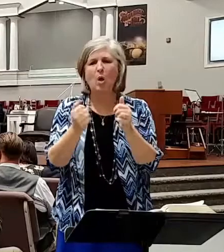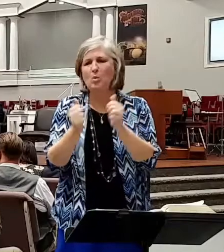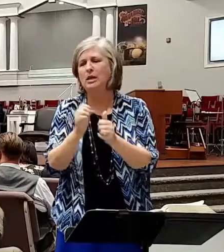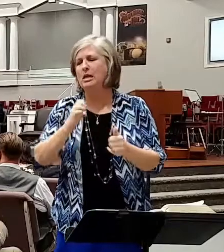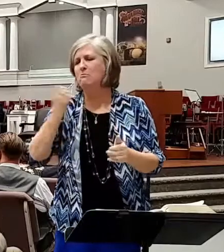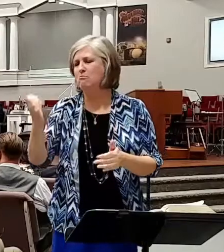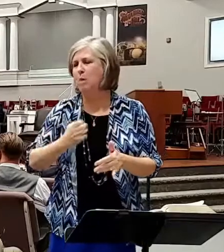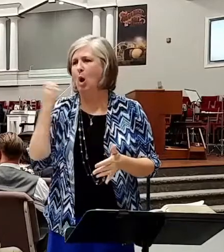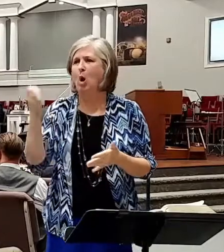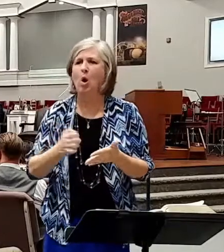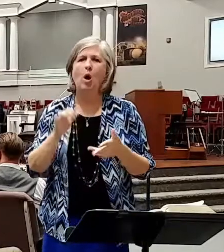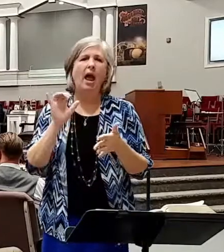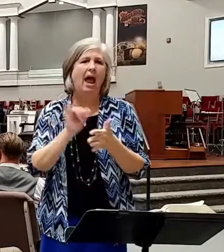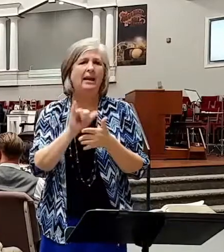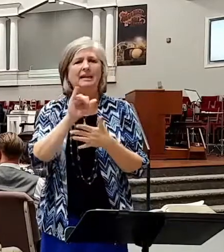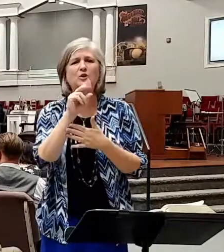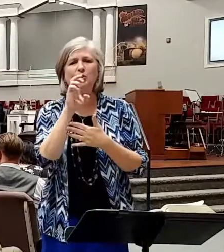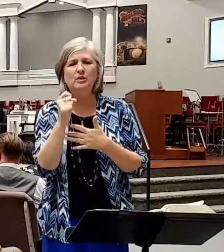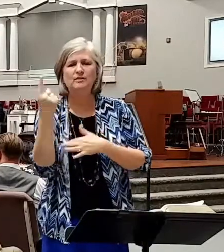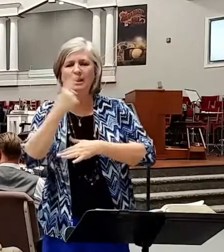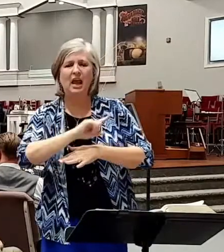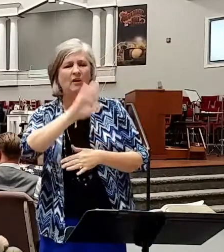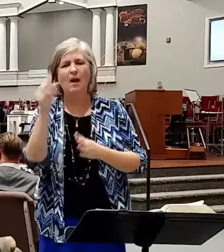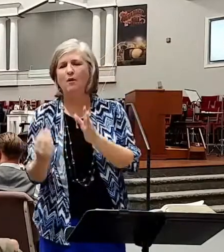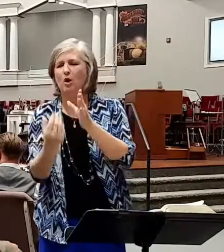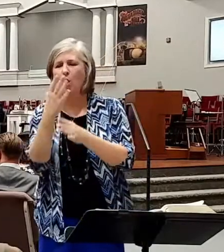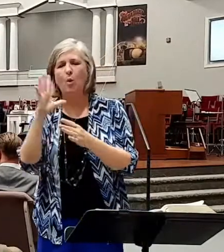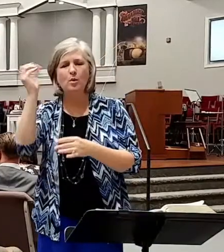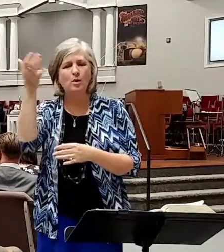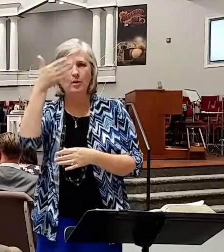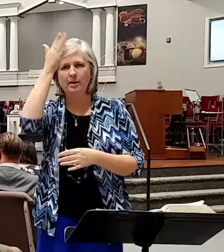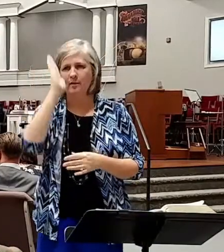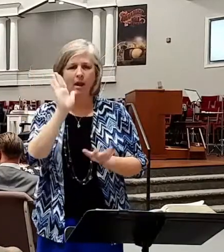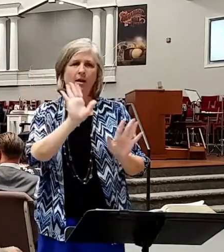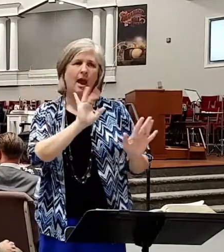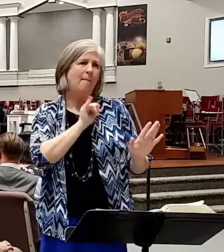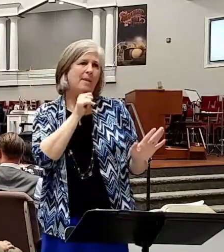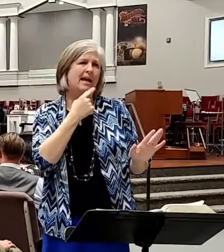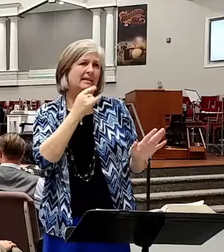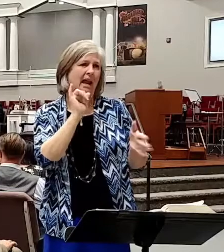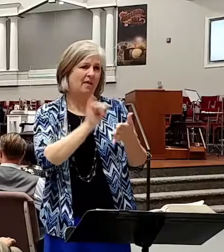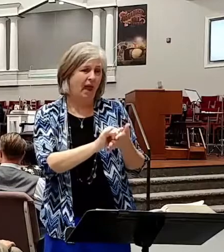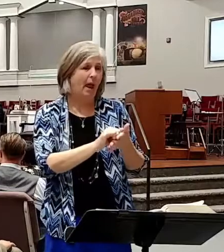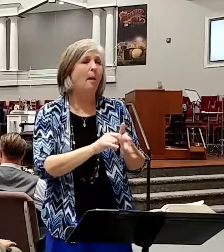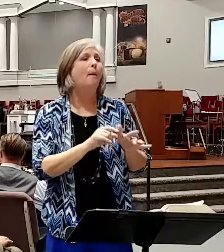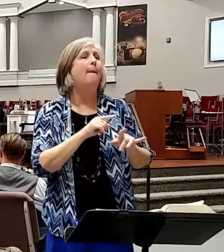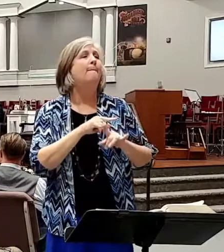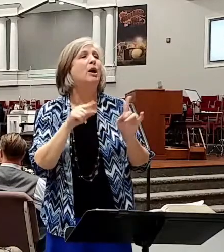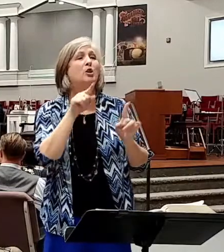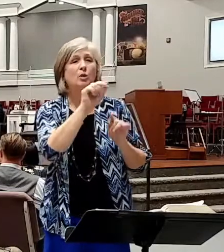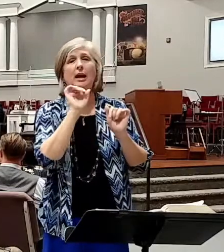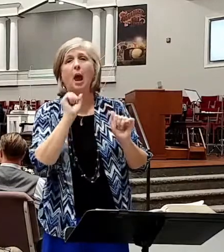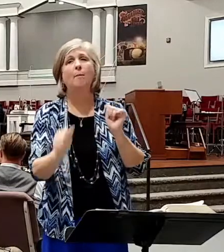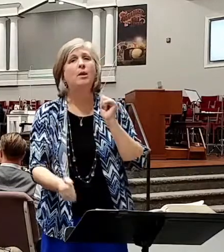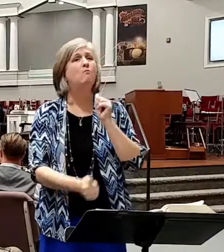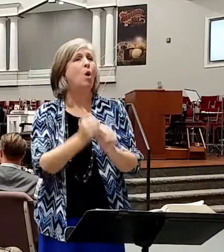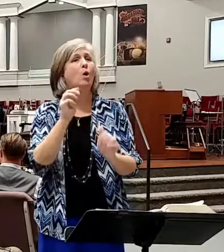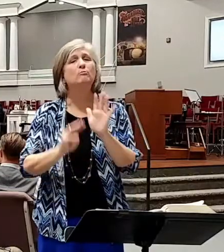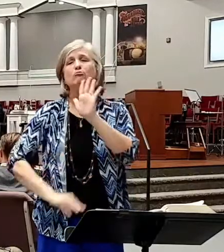social issues of our day and you've never grown in the grace of God. I'm not suggesting that. You could be the most mature Christian in the audience